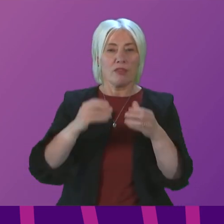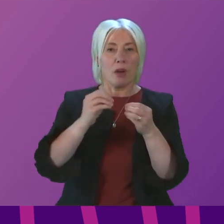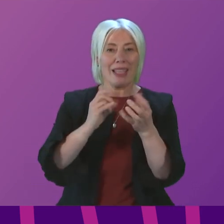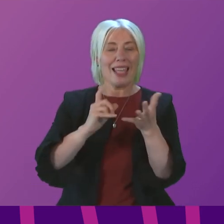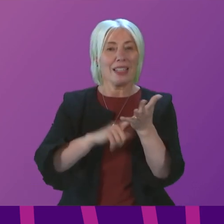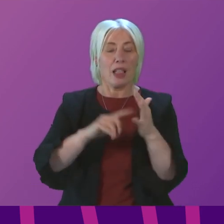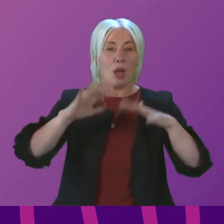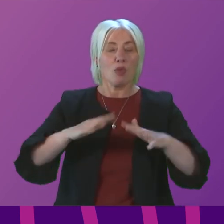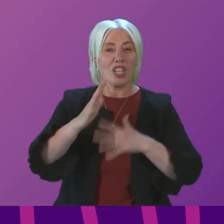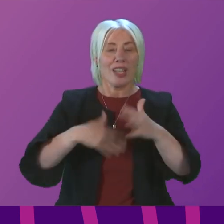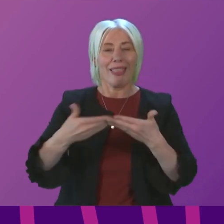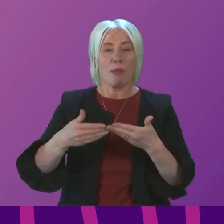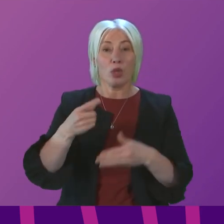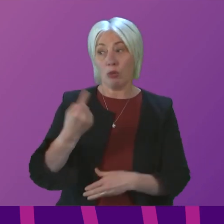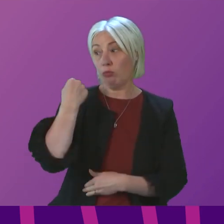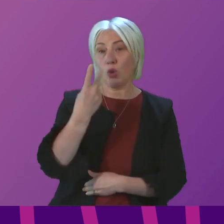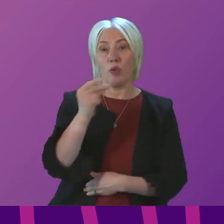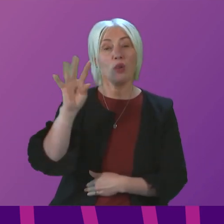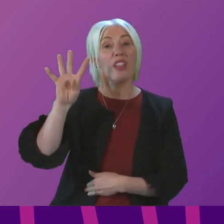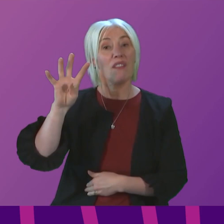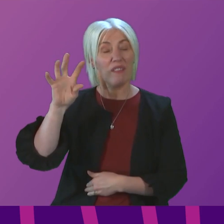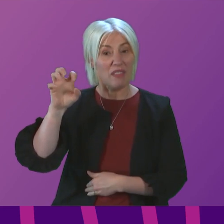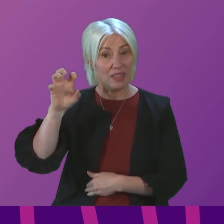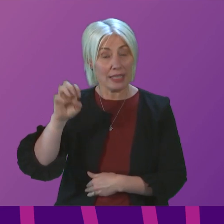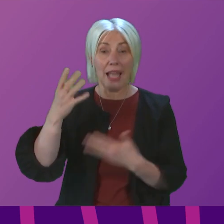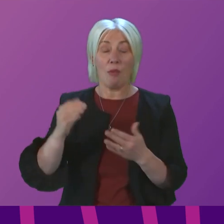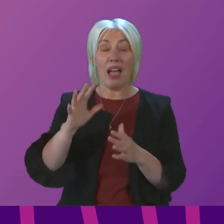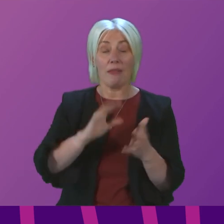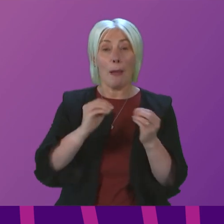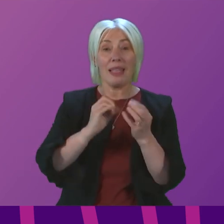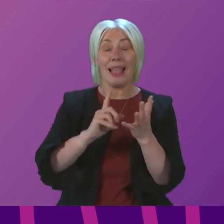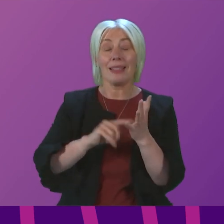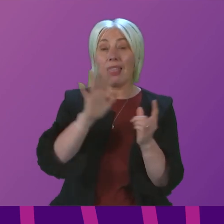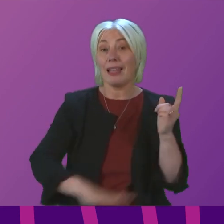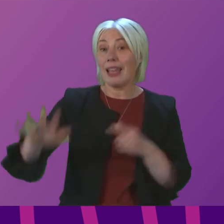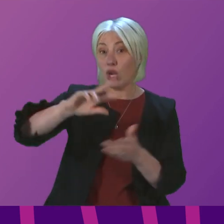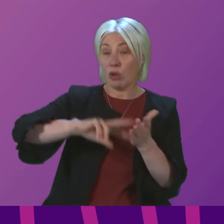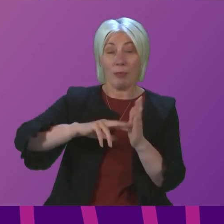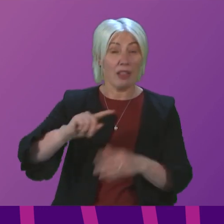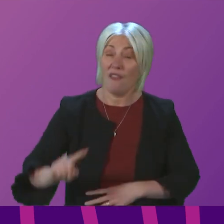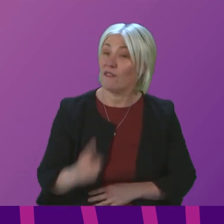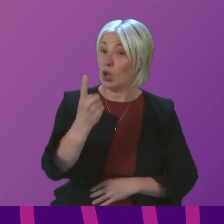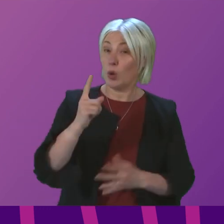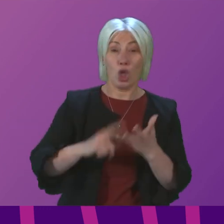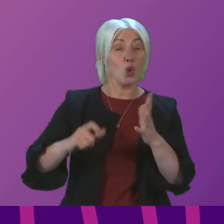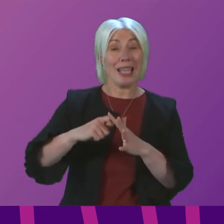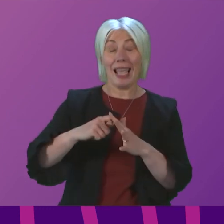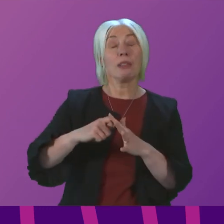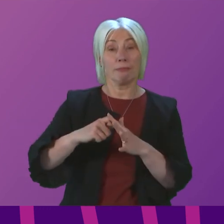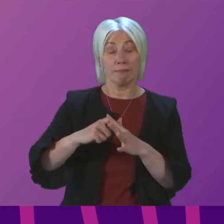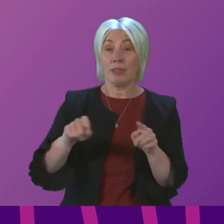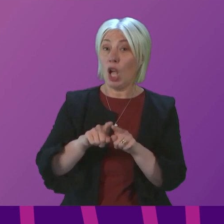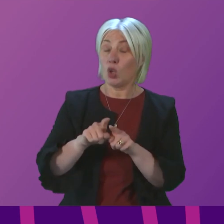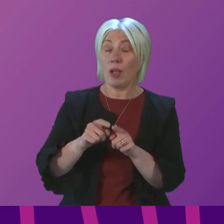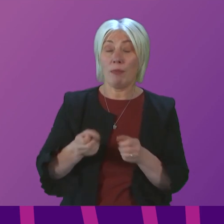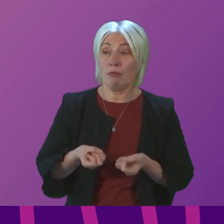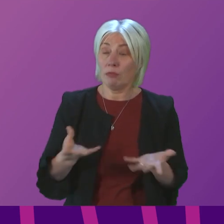Language back in 2015. Since then, we have published the BSL National Plan, the first of its kind in the UK. In addition, we